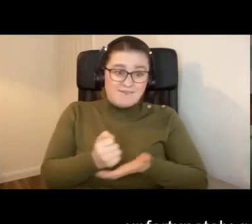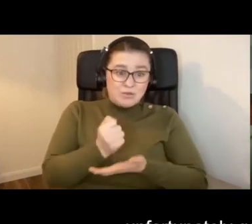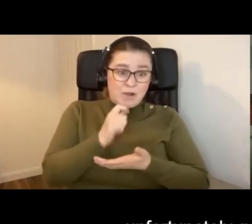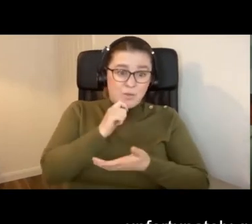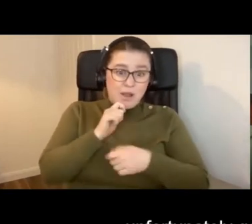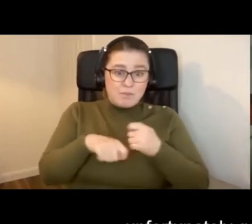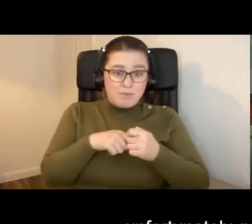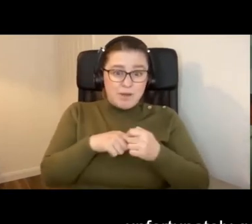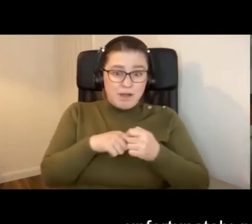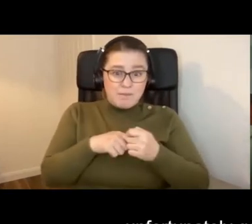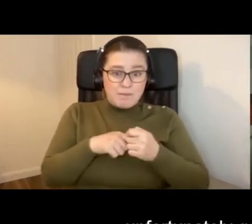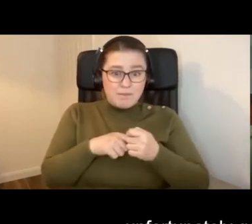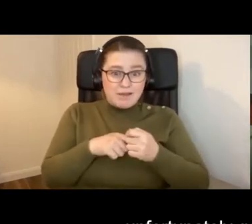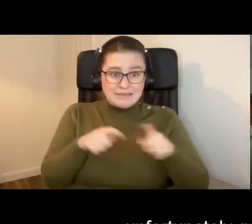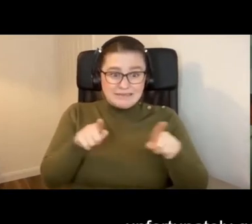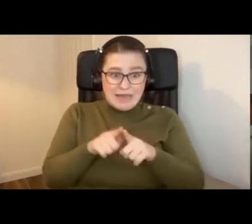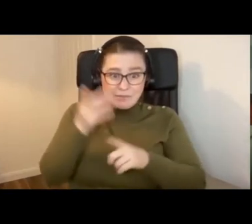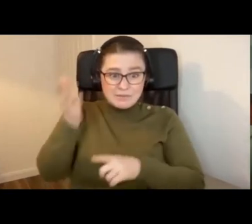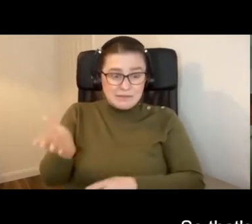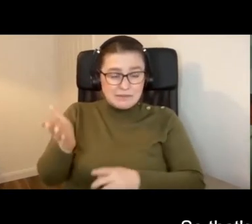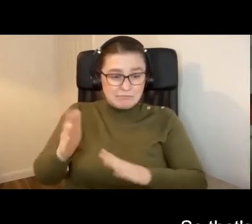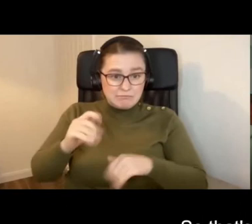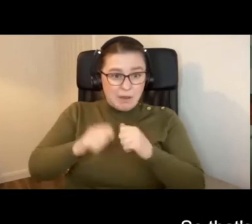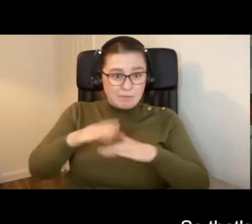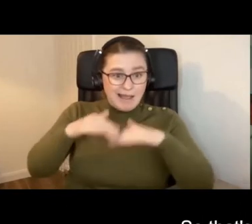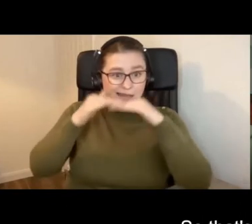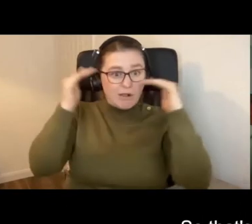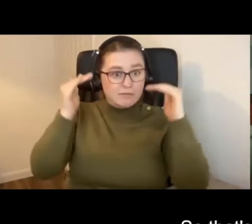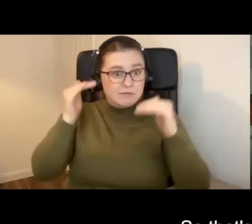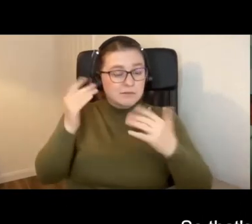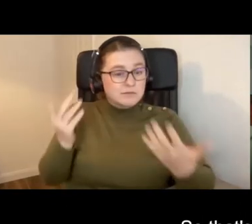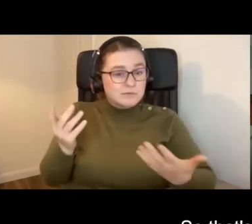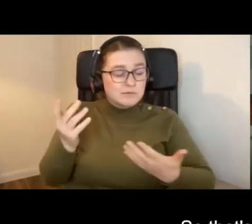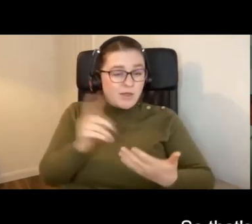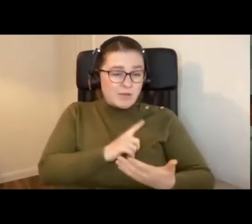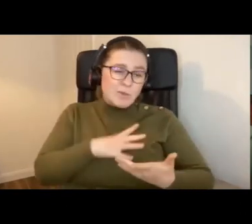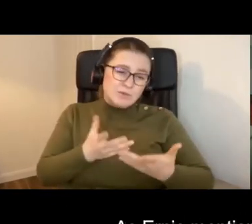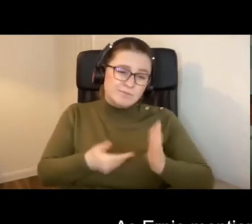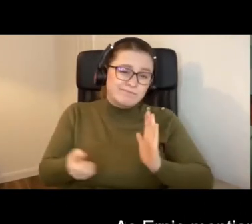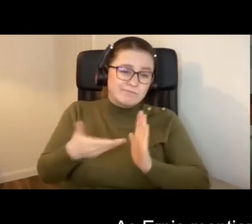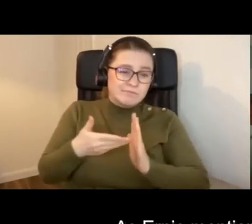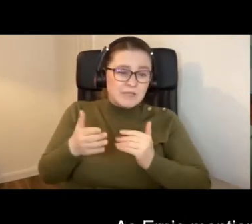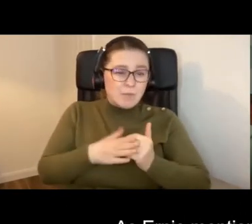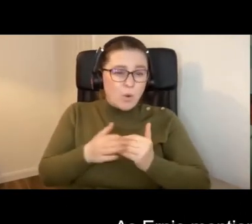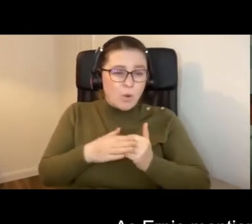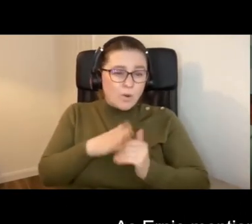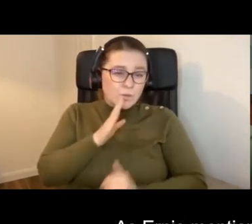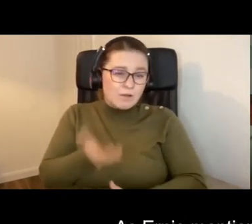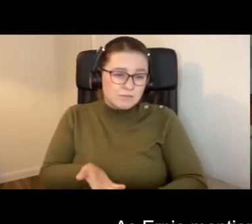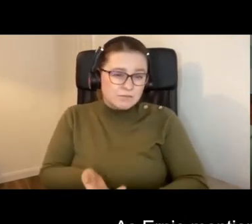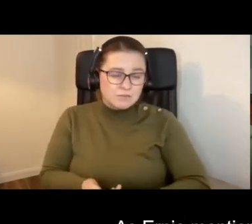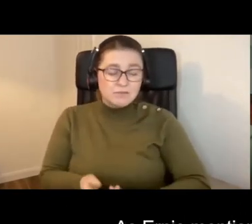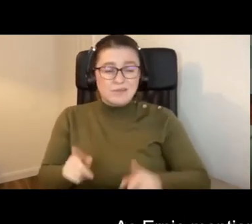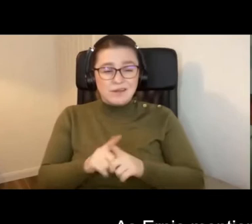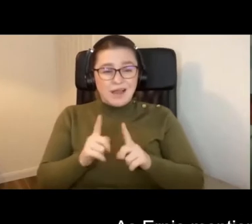going to become lifestyle versions of myself. So, that's why we need to put more. As Ernie mentioned earlier